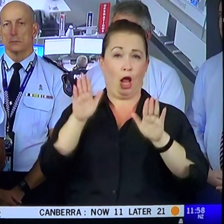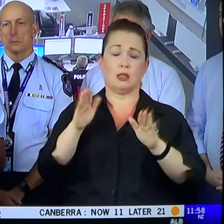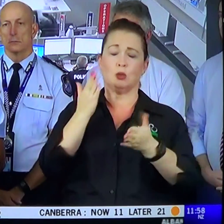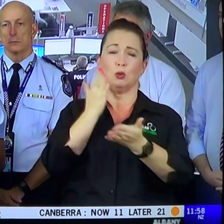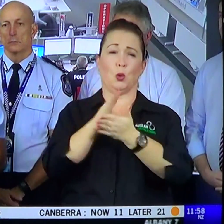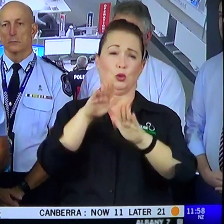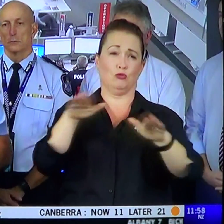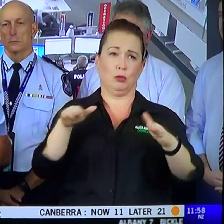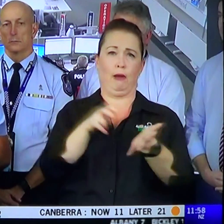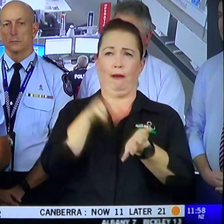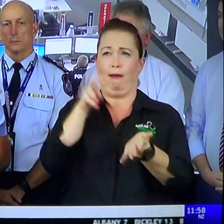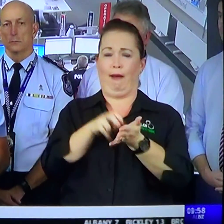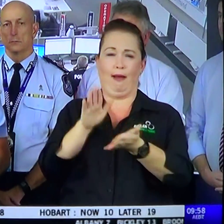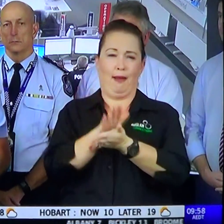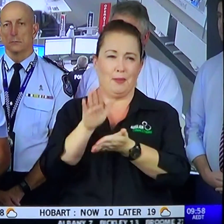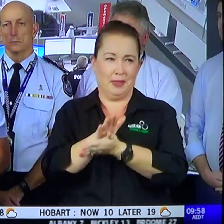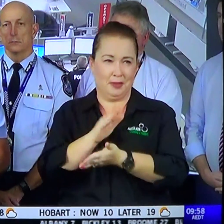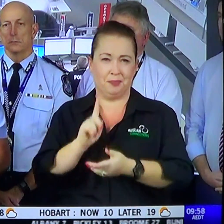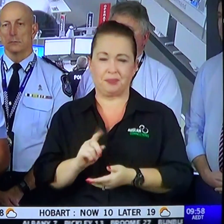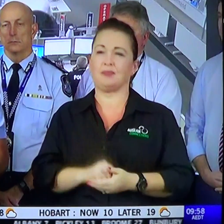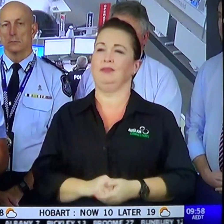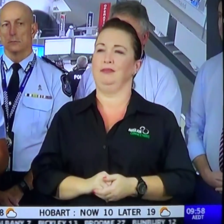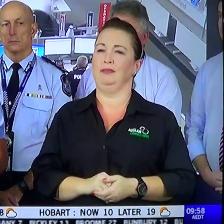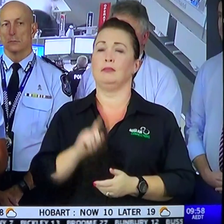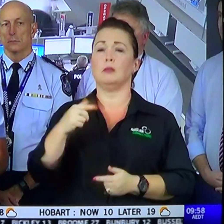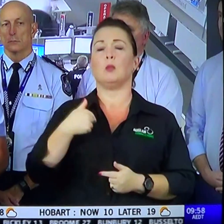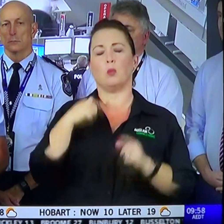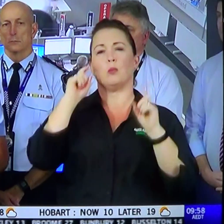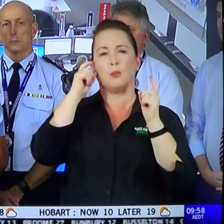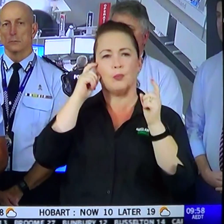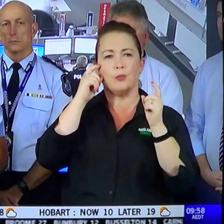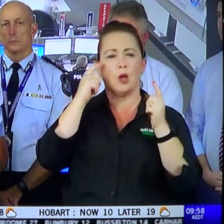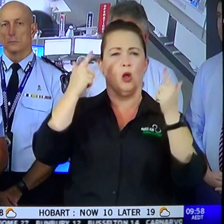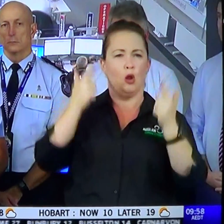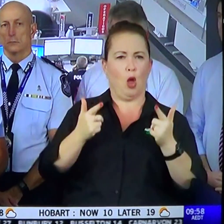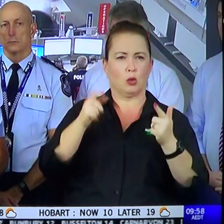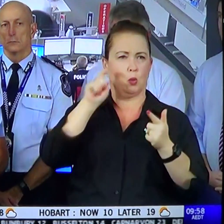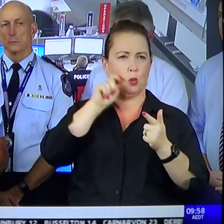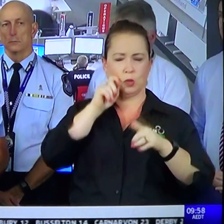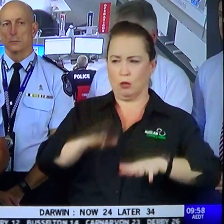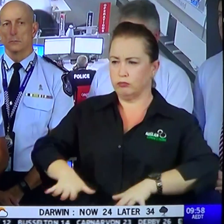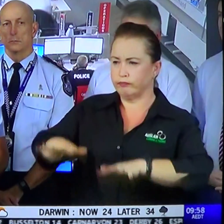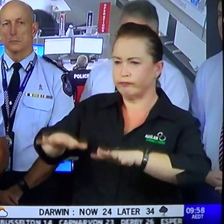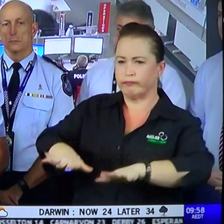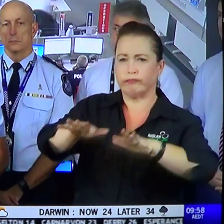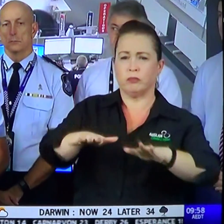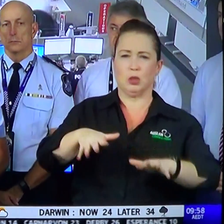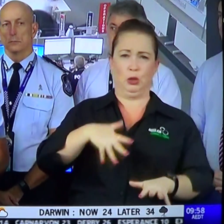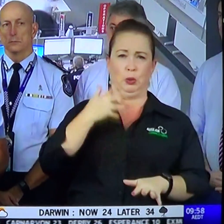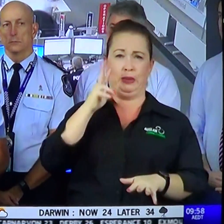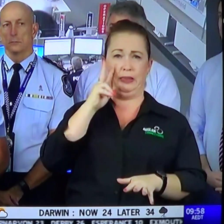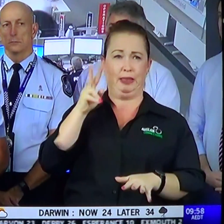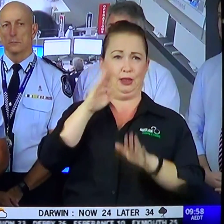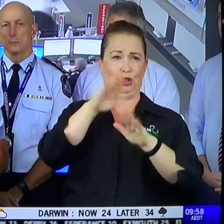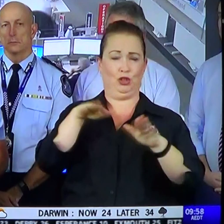happy about that. But what we're concerned about is there is a huge amount of water and groundwater that's around, and we don't want any tragedies with those